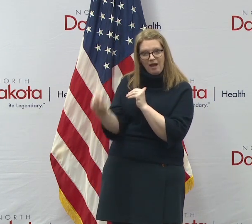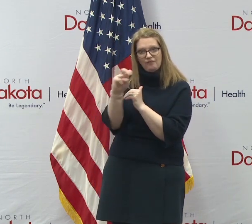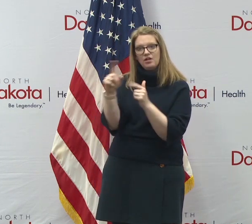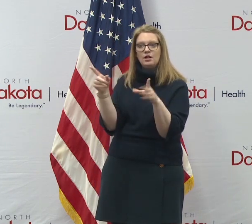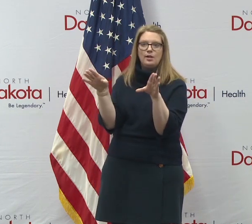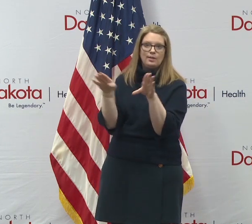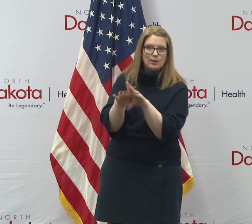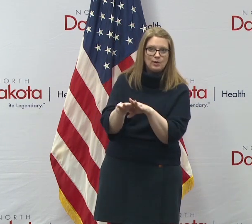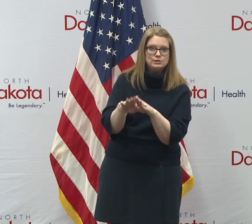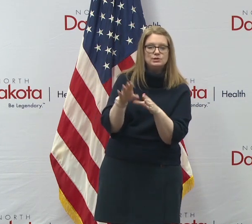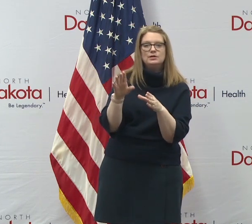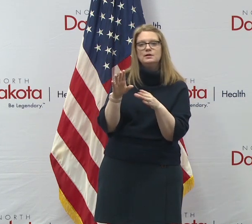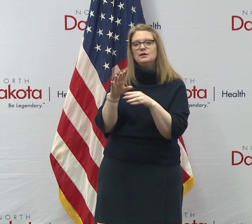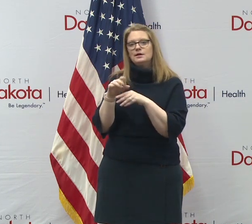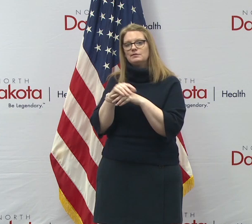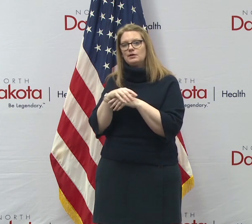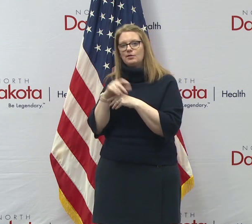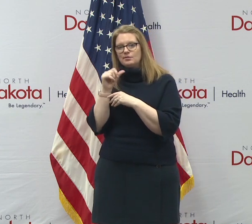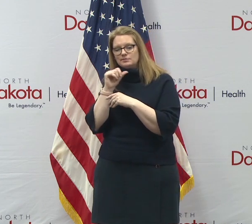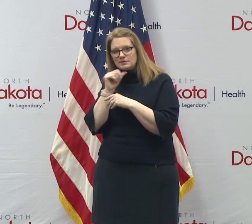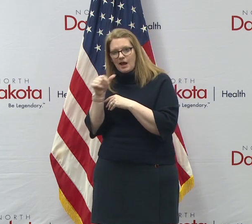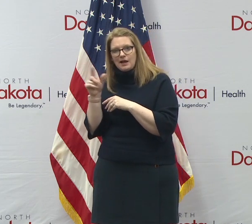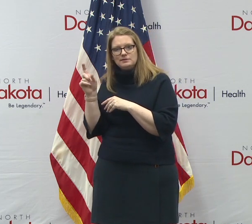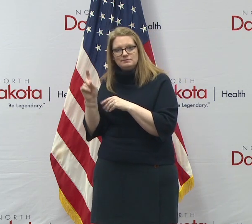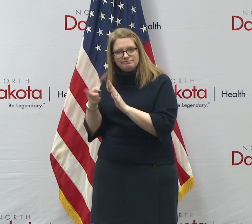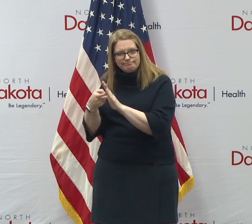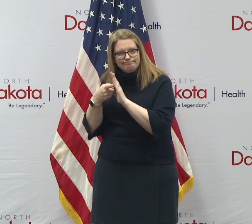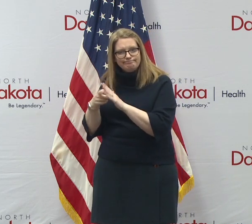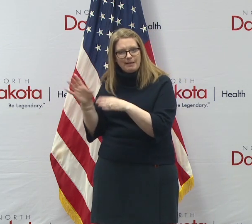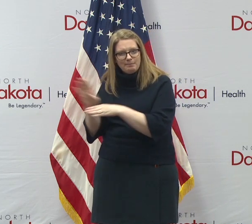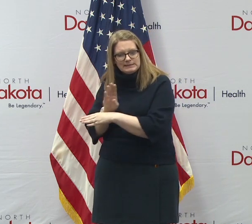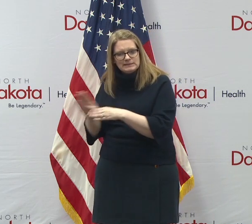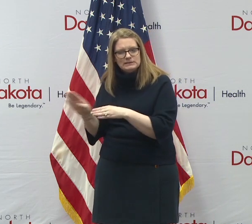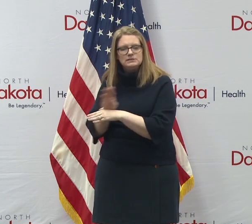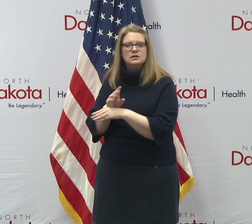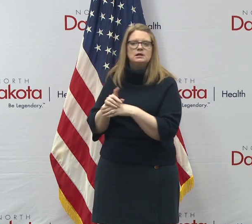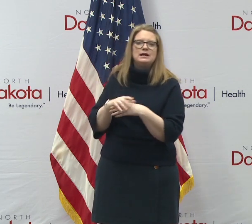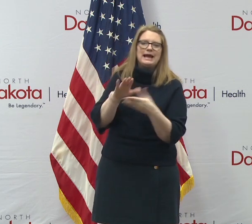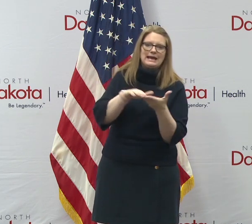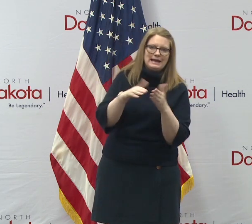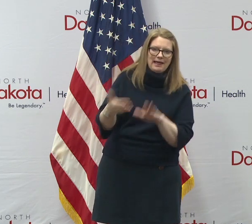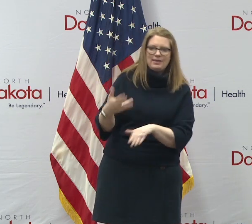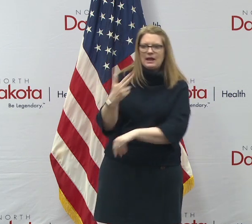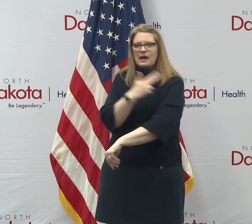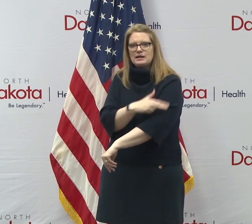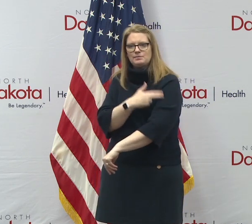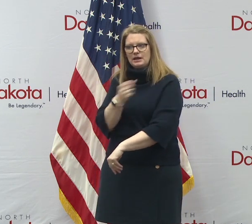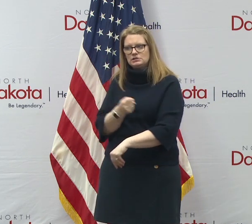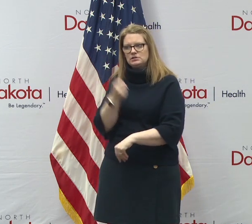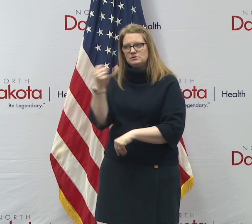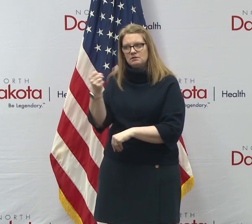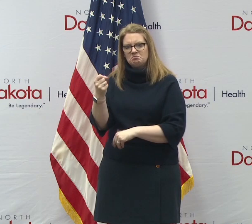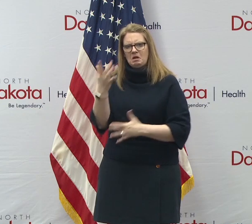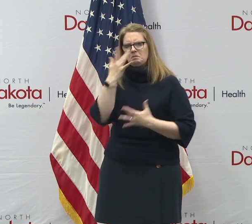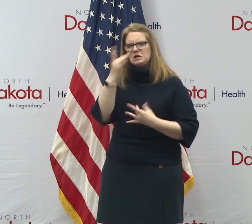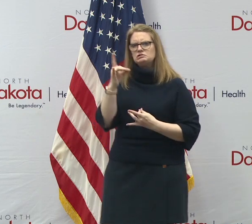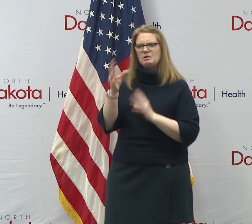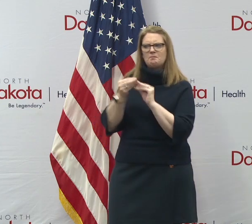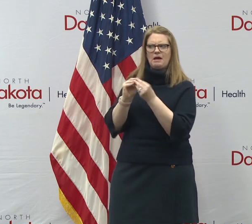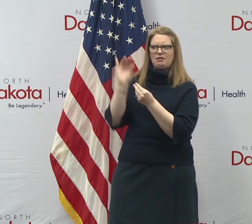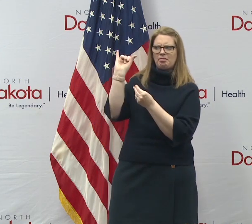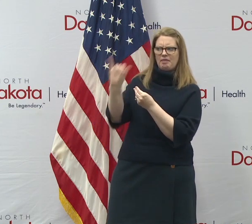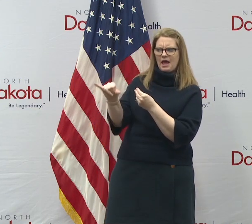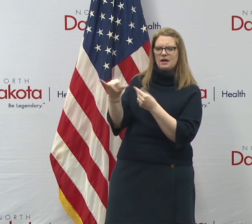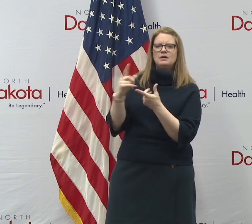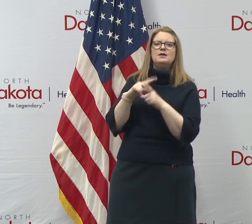the closure of non-essential businesses, uh, and the actual, uh, you know, death and hospitalization rates. mean, I'd be really interested in it, but so we'll keep